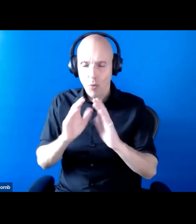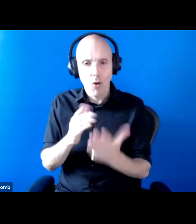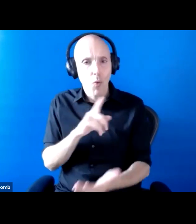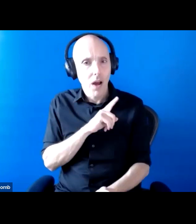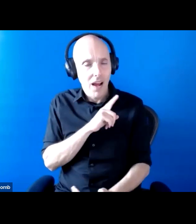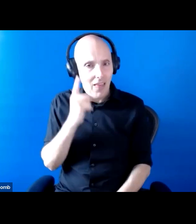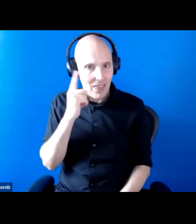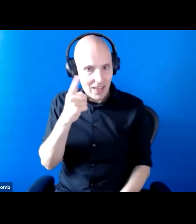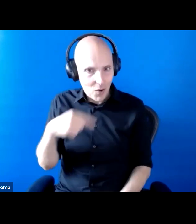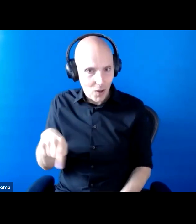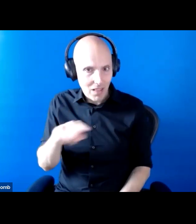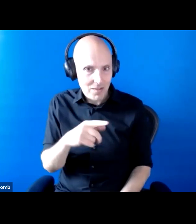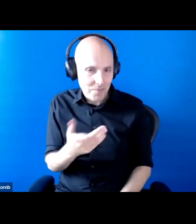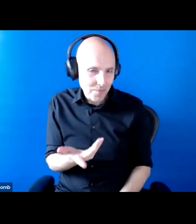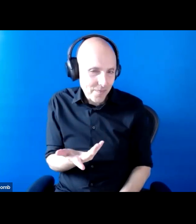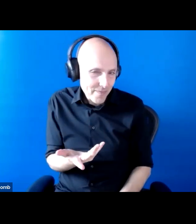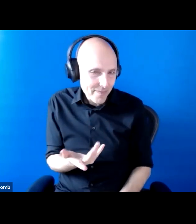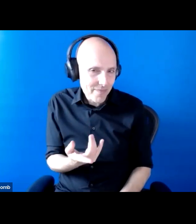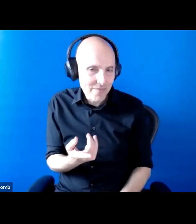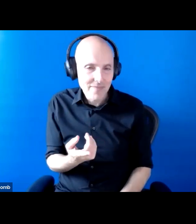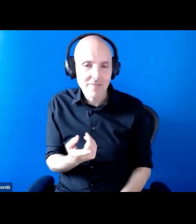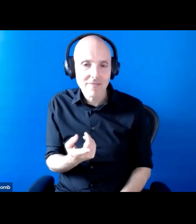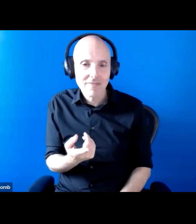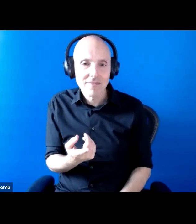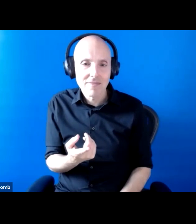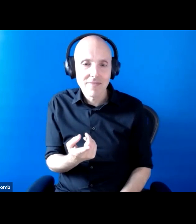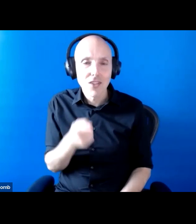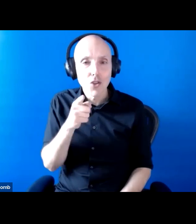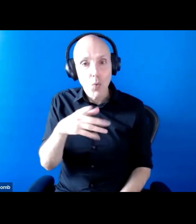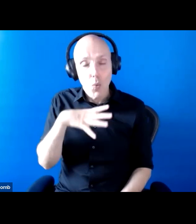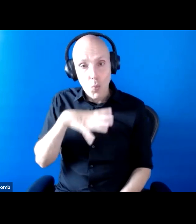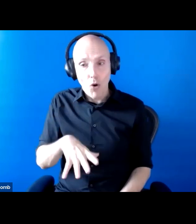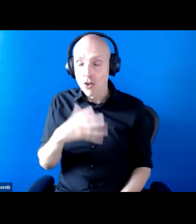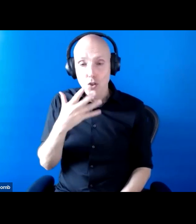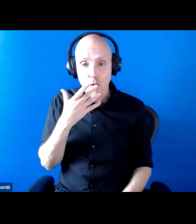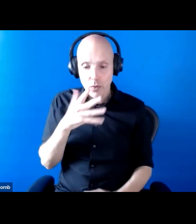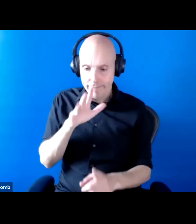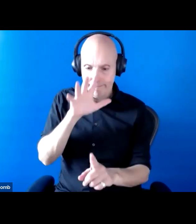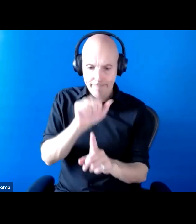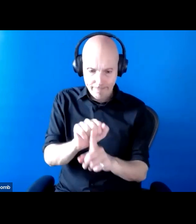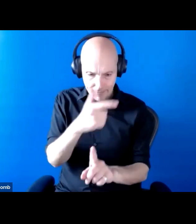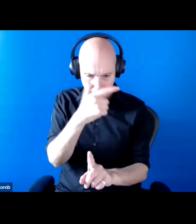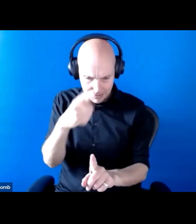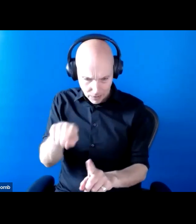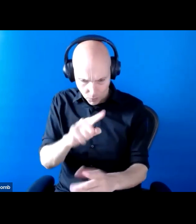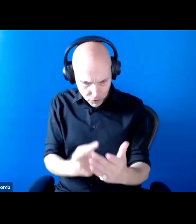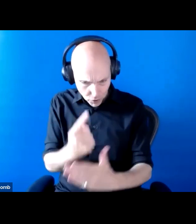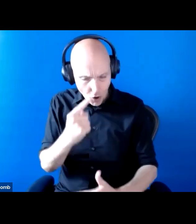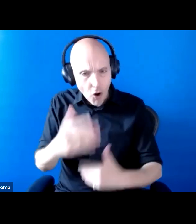again at this webinar, not only wants to describe the world we live in, but to ensure that that